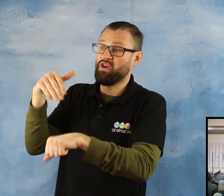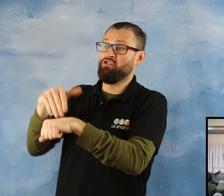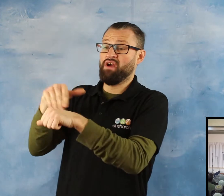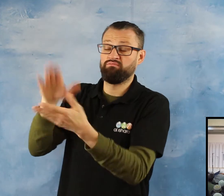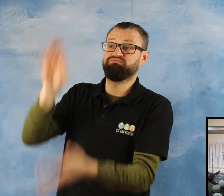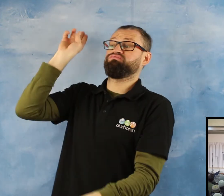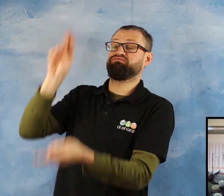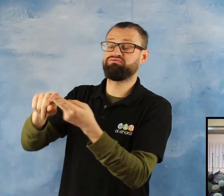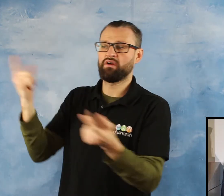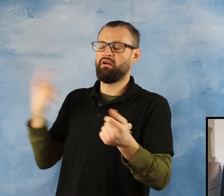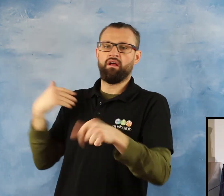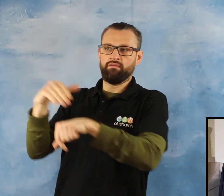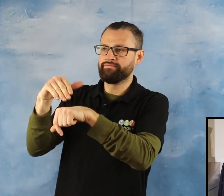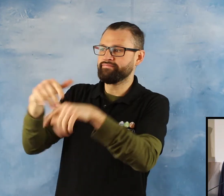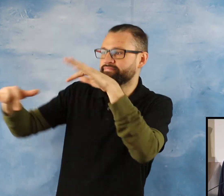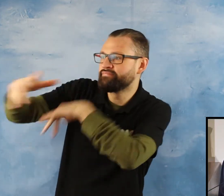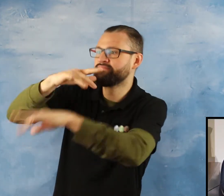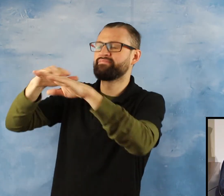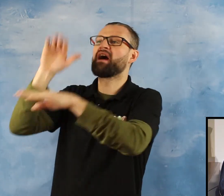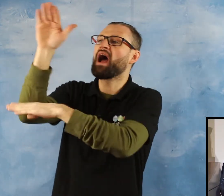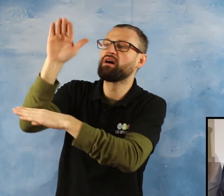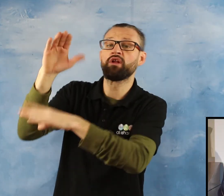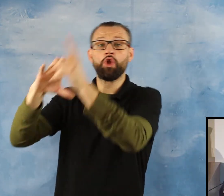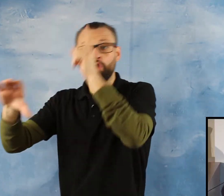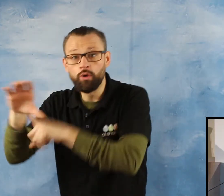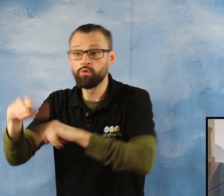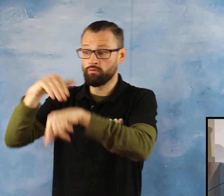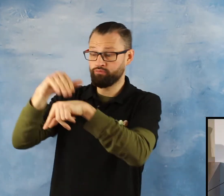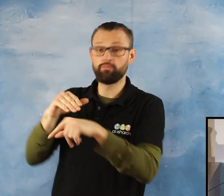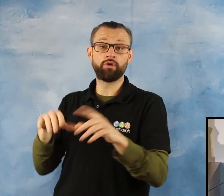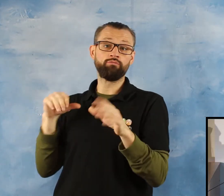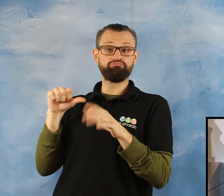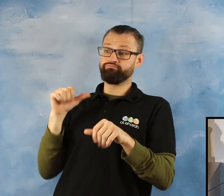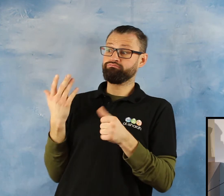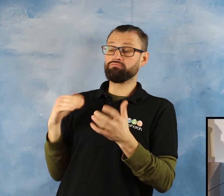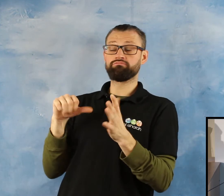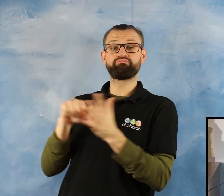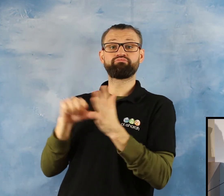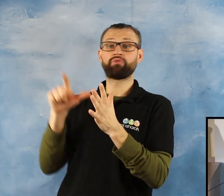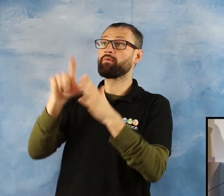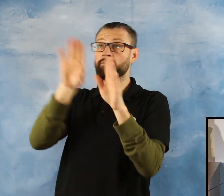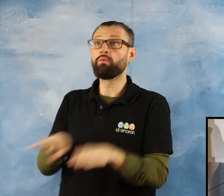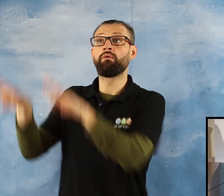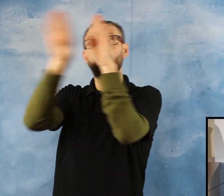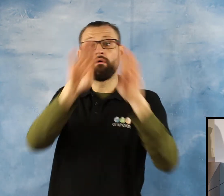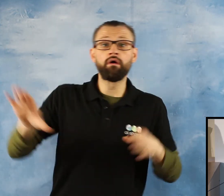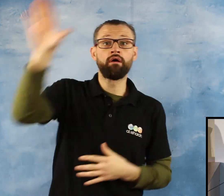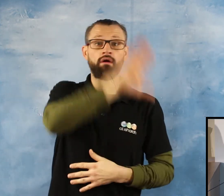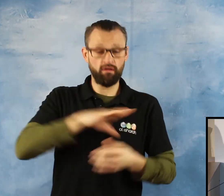Problem at outside Problem for the community Problem for the nation All this is happening All this If these are our children